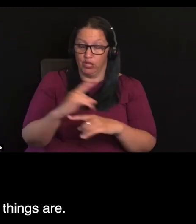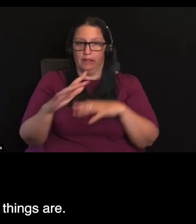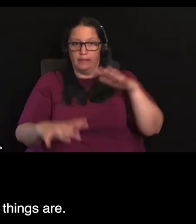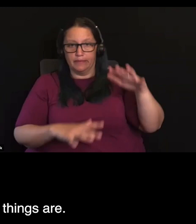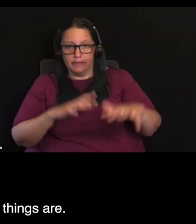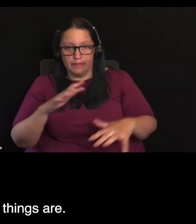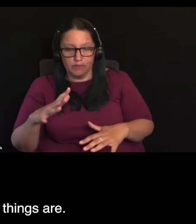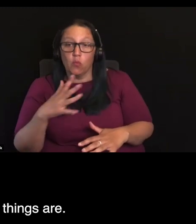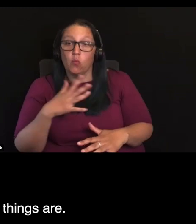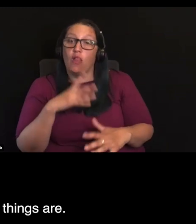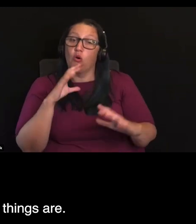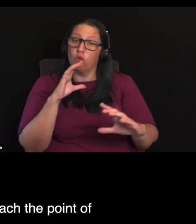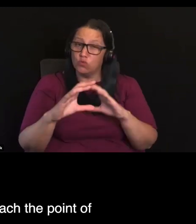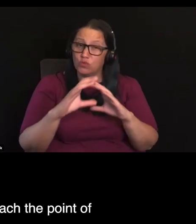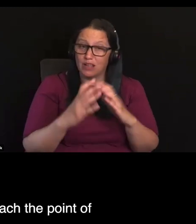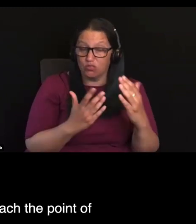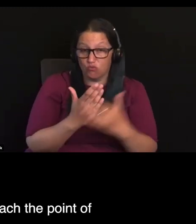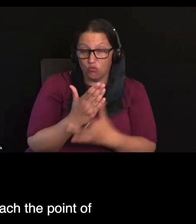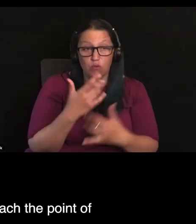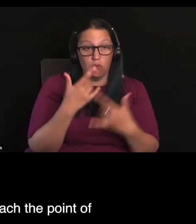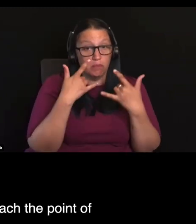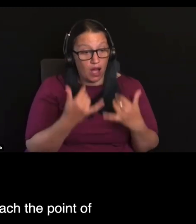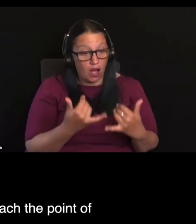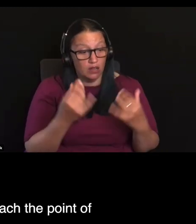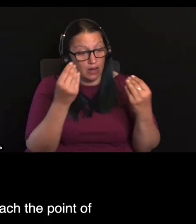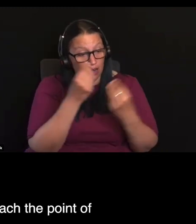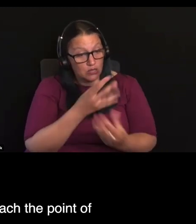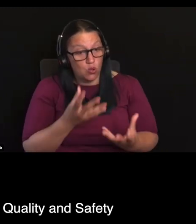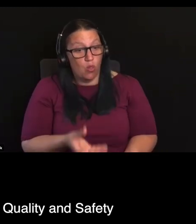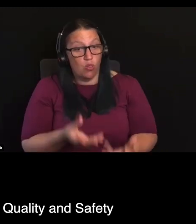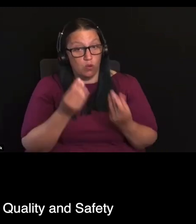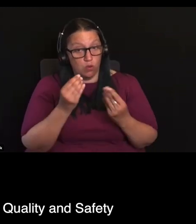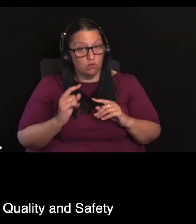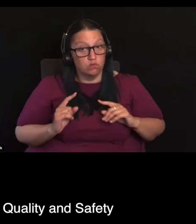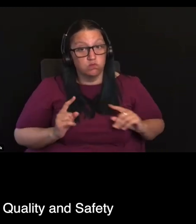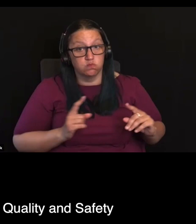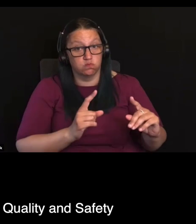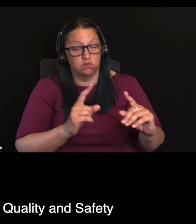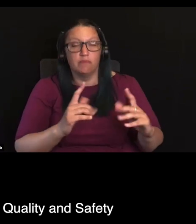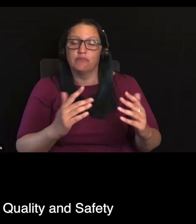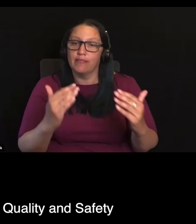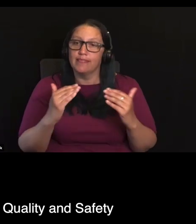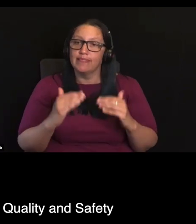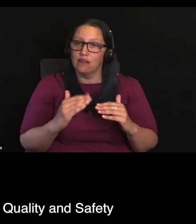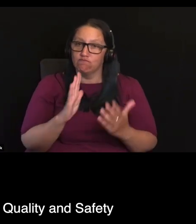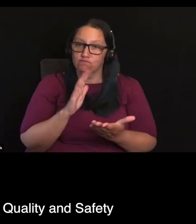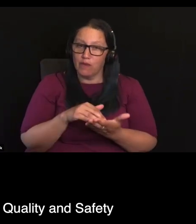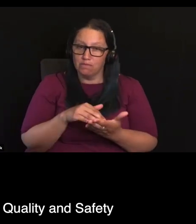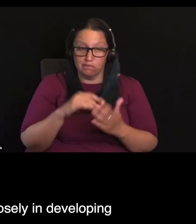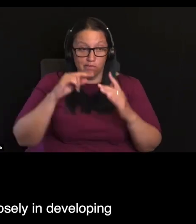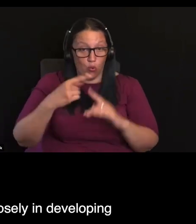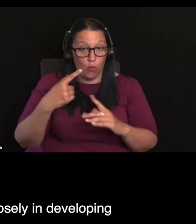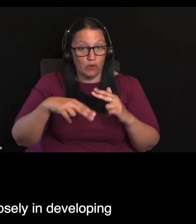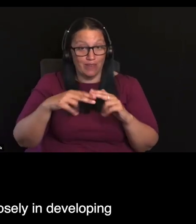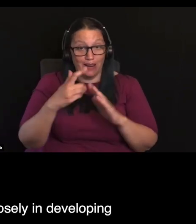the learnings and those sorts of things are. And then once we start to approach the point of legislation, it's having the Aged Care Quality Safety